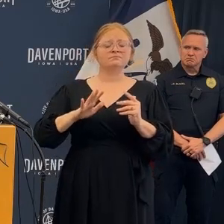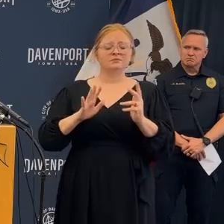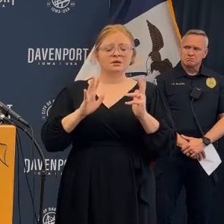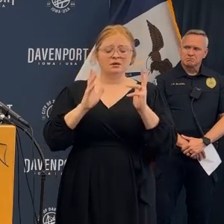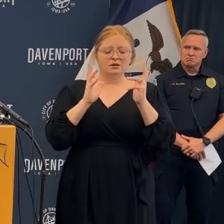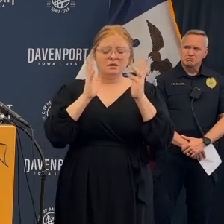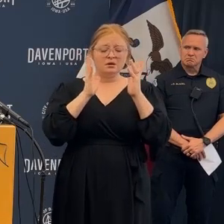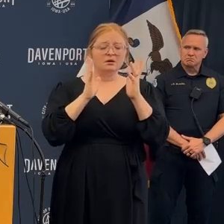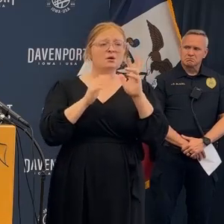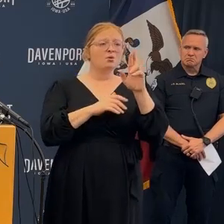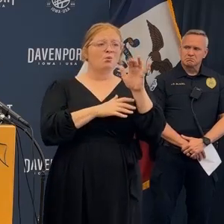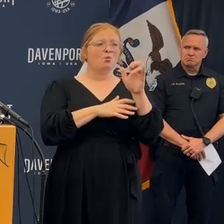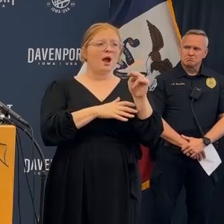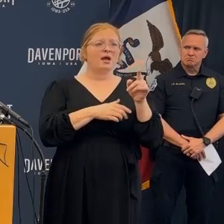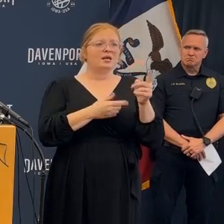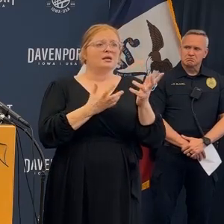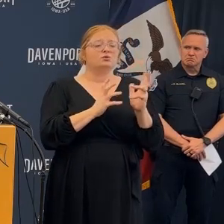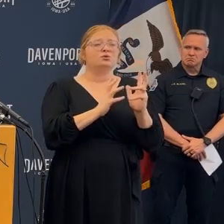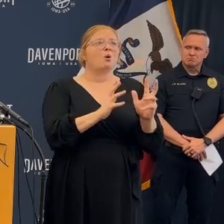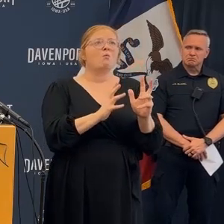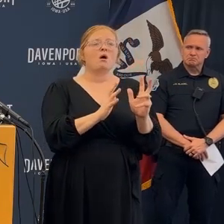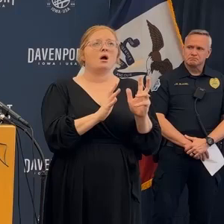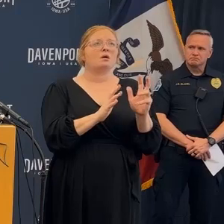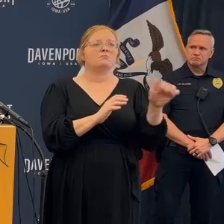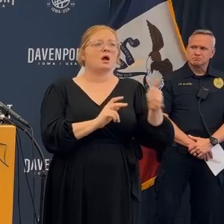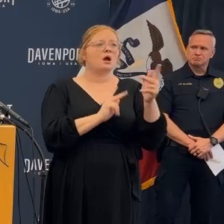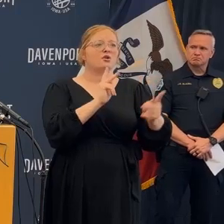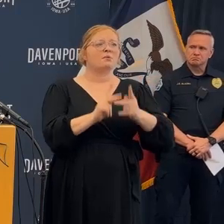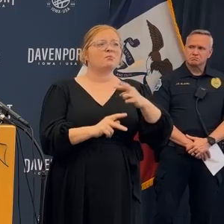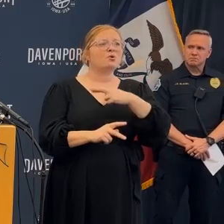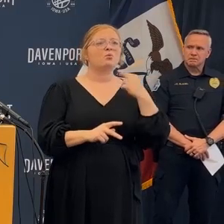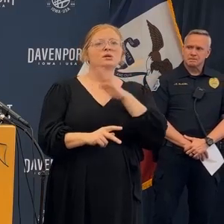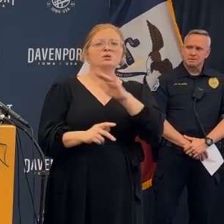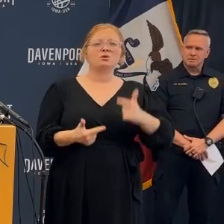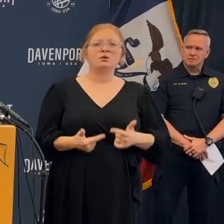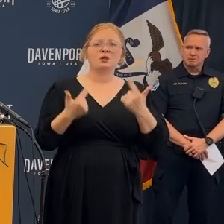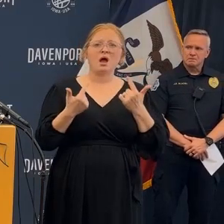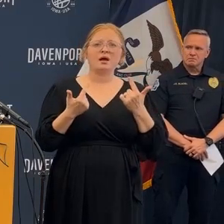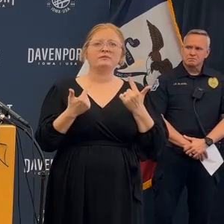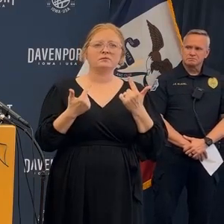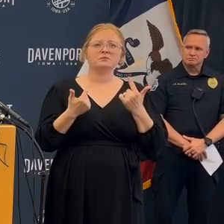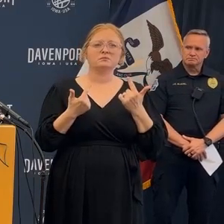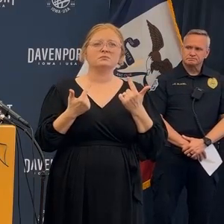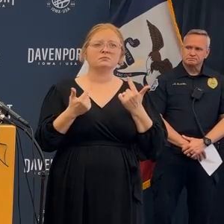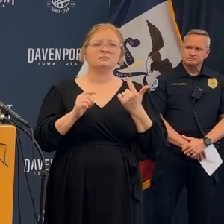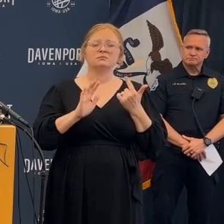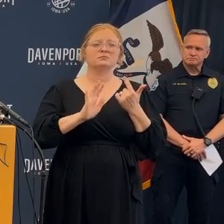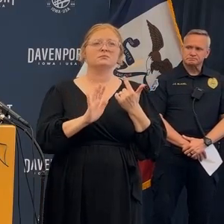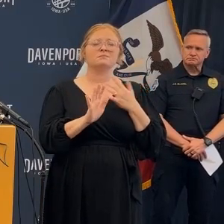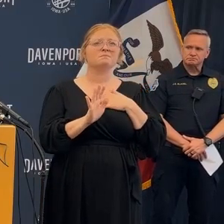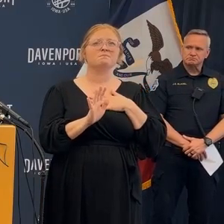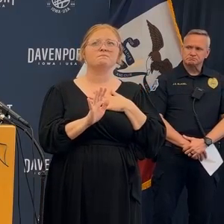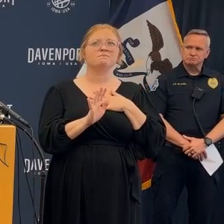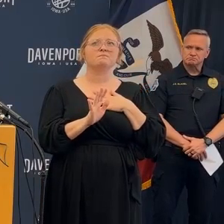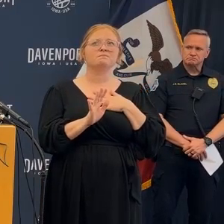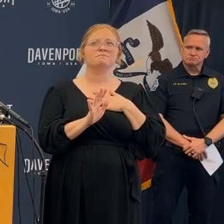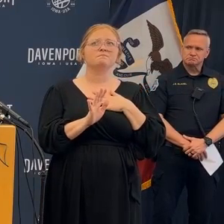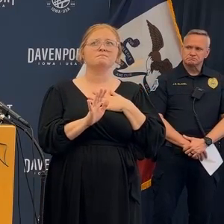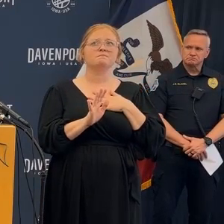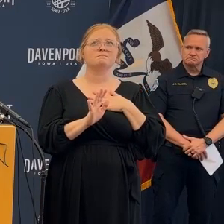Making, going through all of this, Ryan wouldn't want anyone else to put their lives at risk